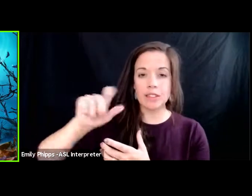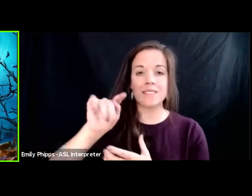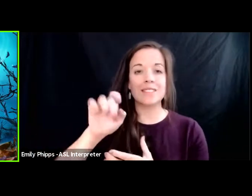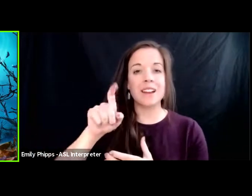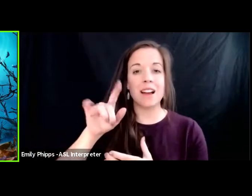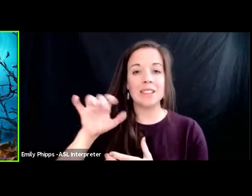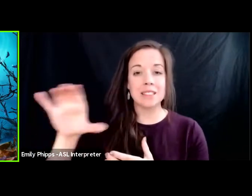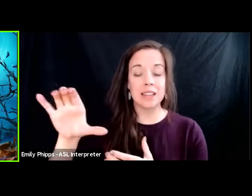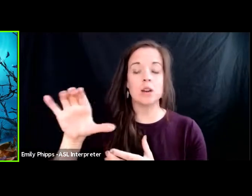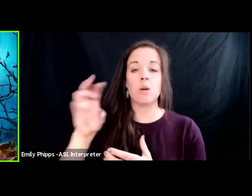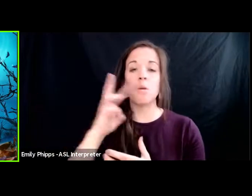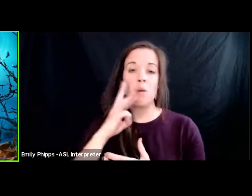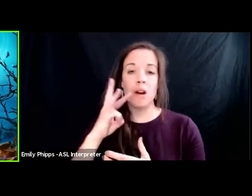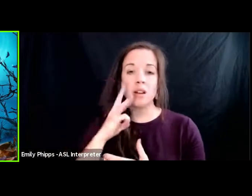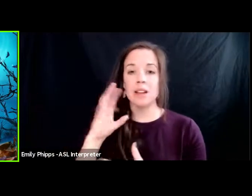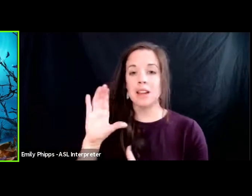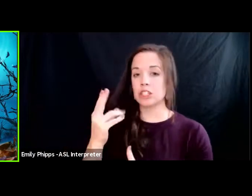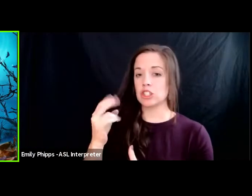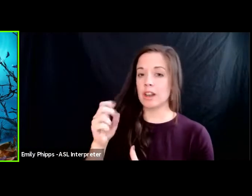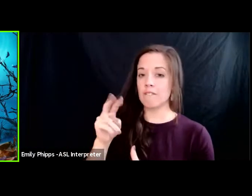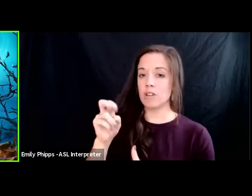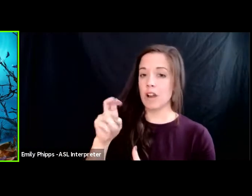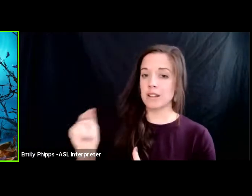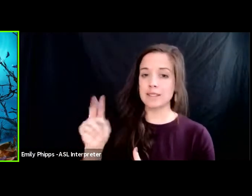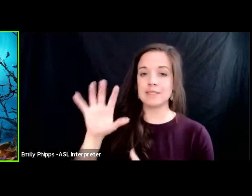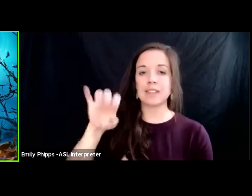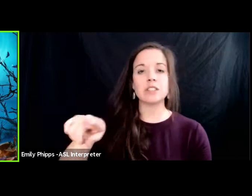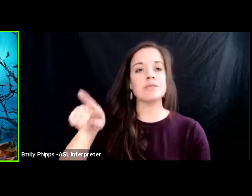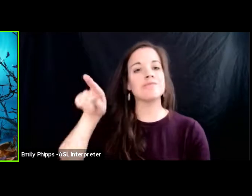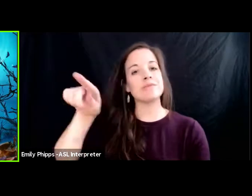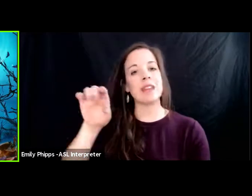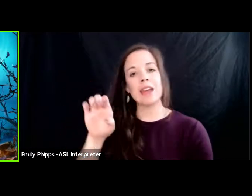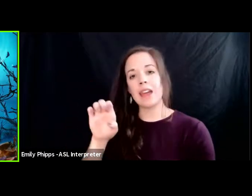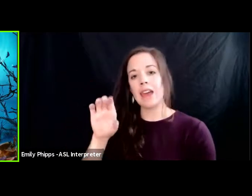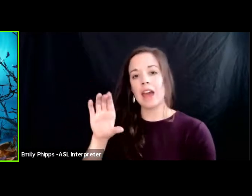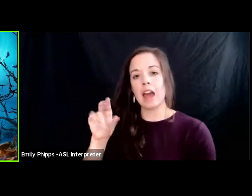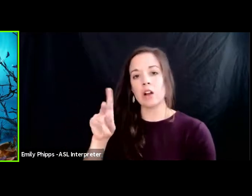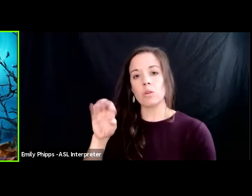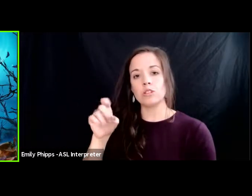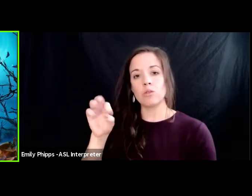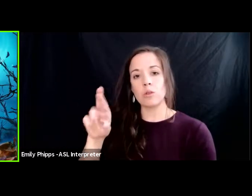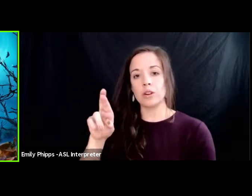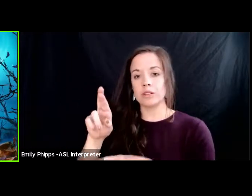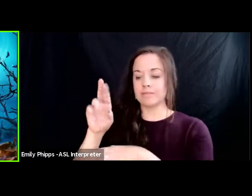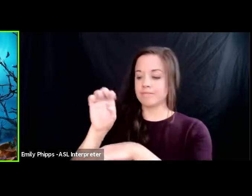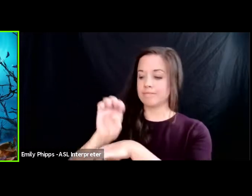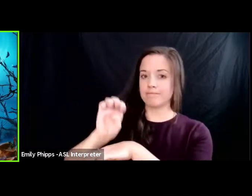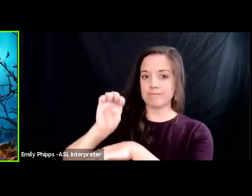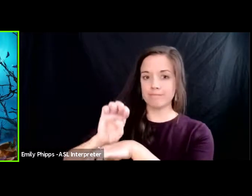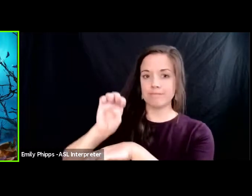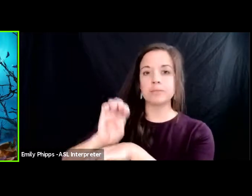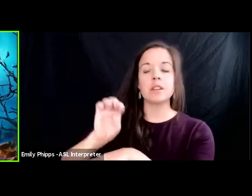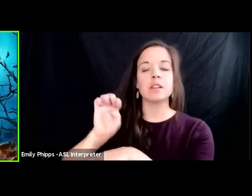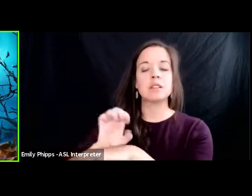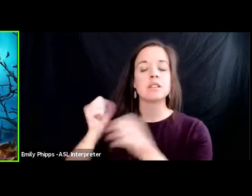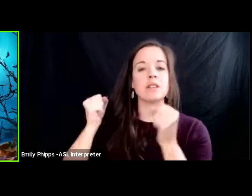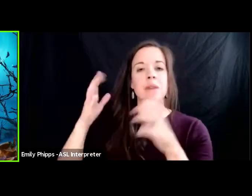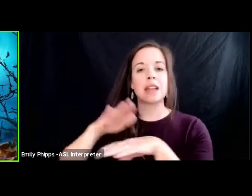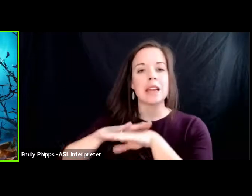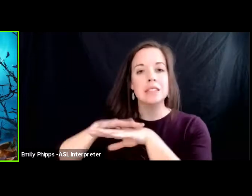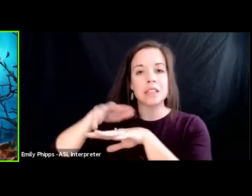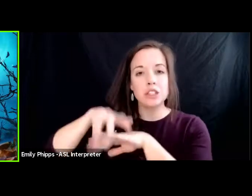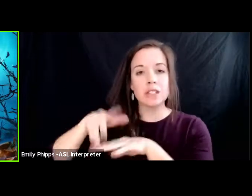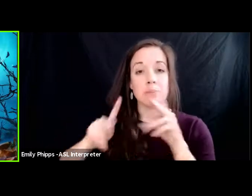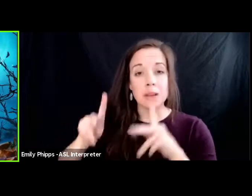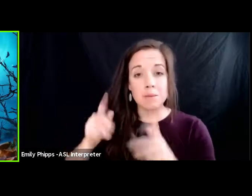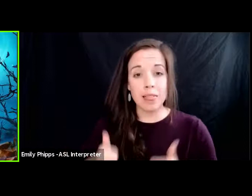into the ecuadorian amazon the home of a variety of indigenous peoples in addition to an enormous amount of